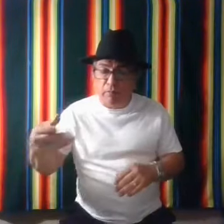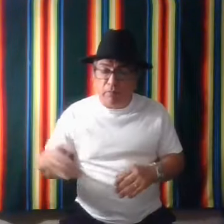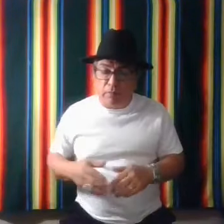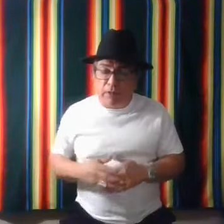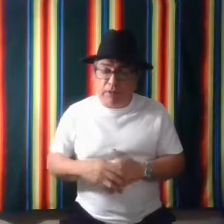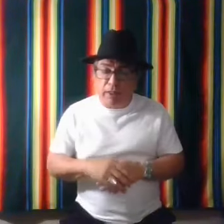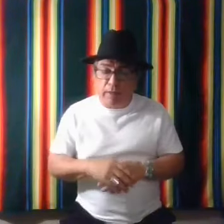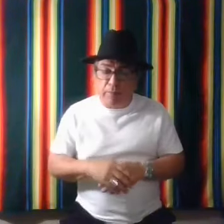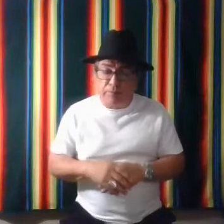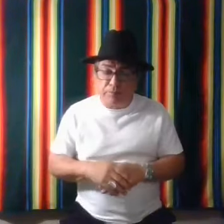in the sign.